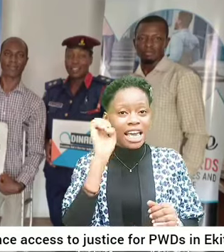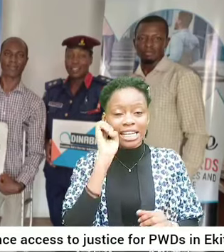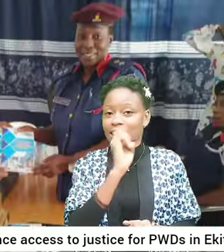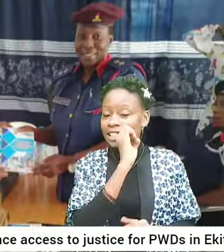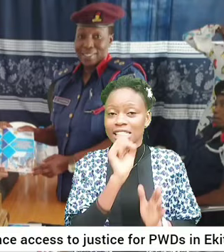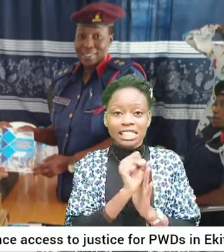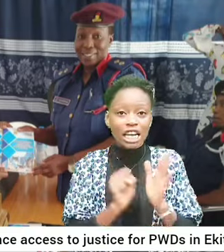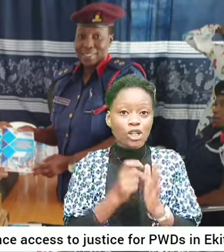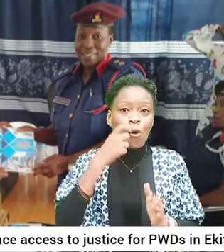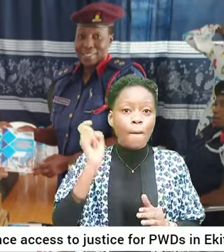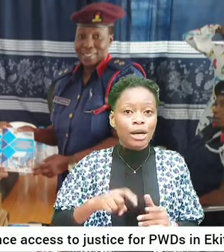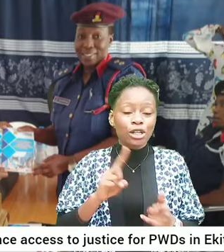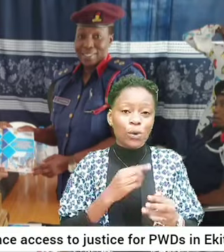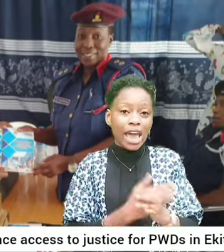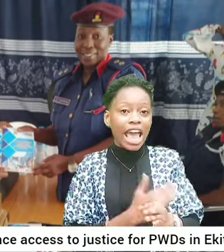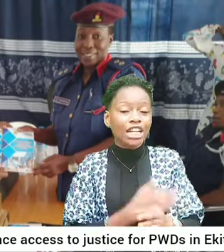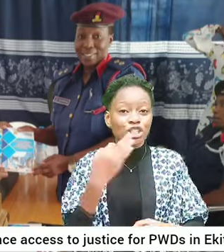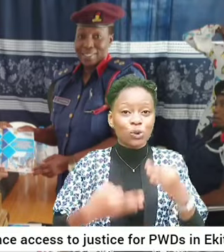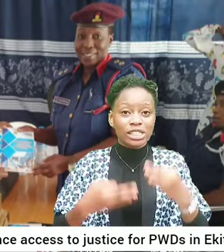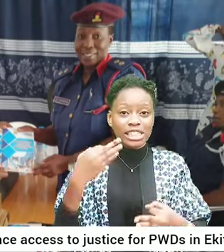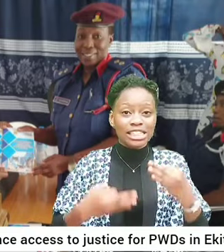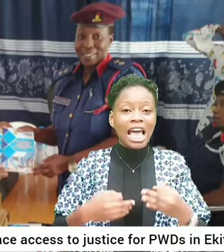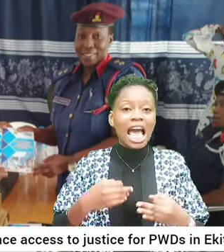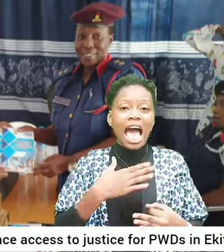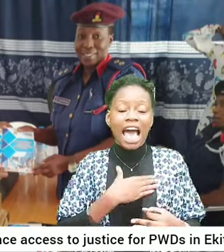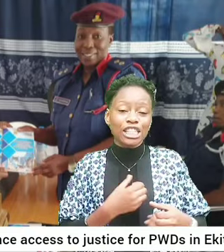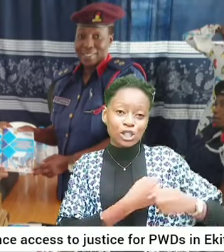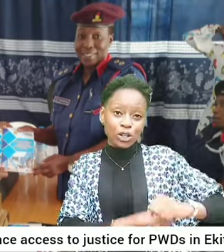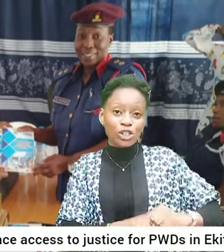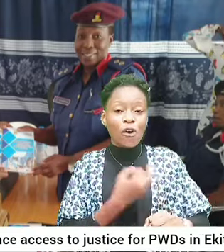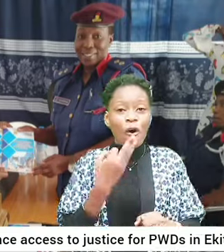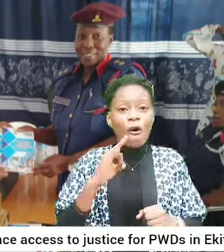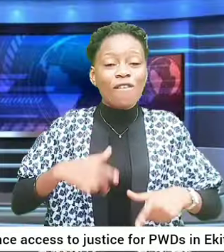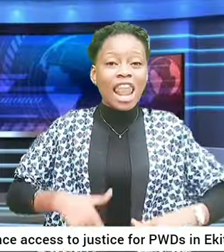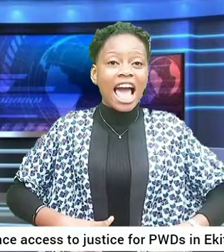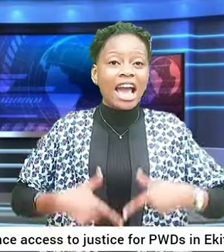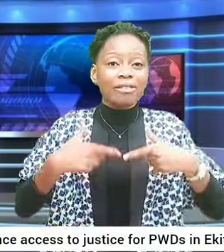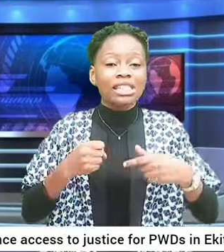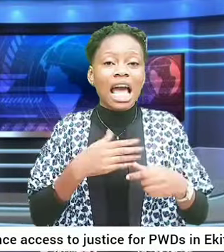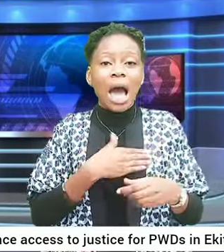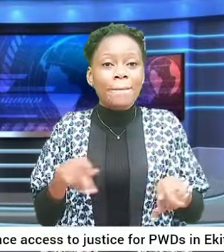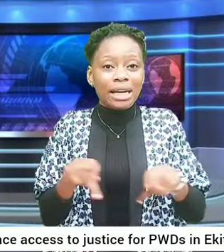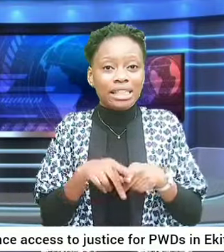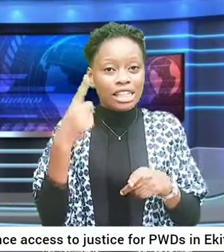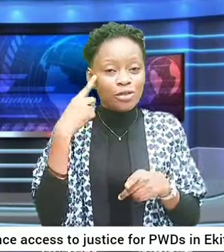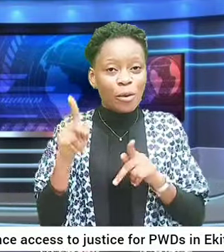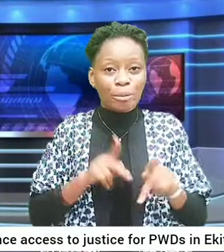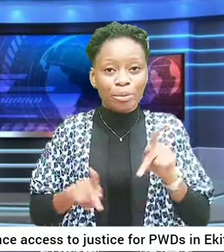enhance justice and security of life and partners for people